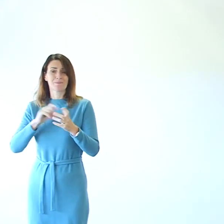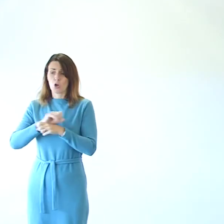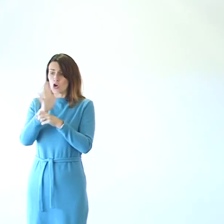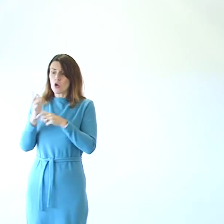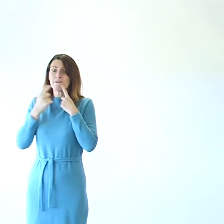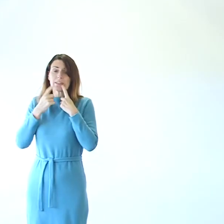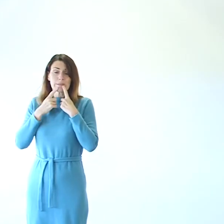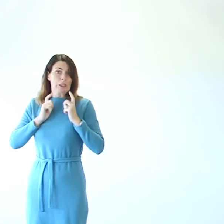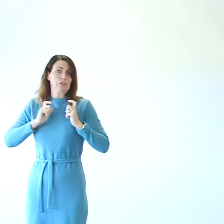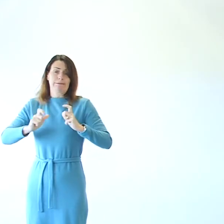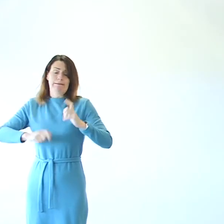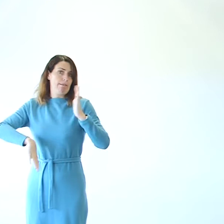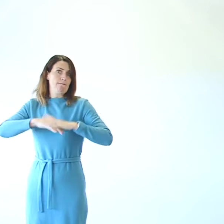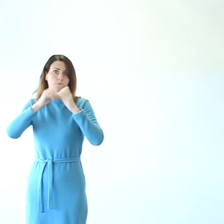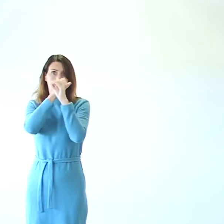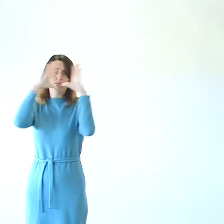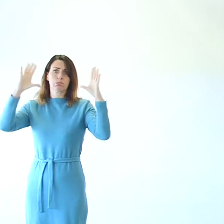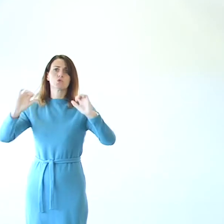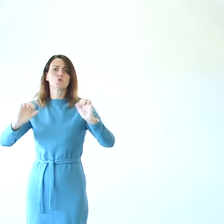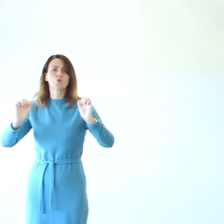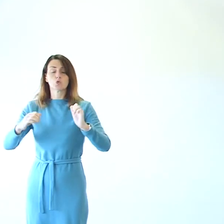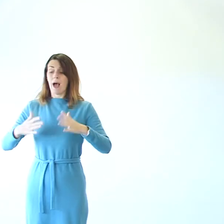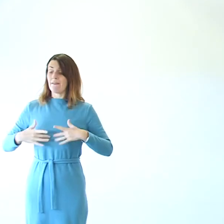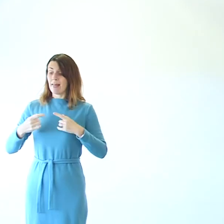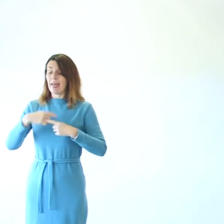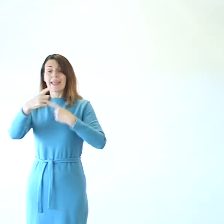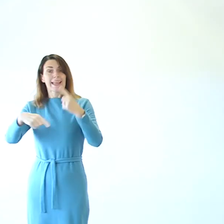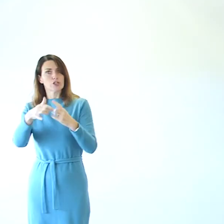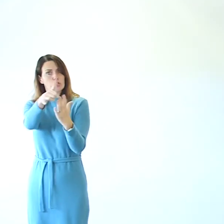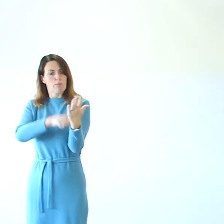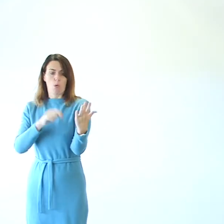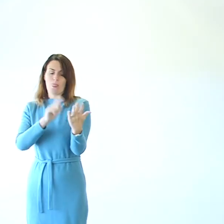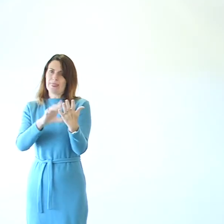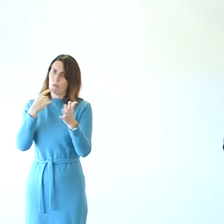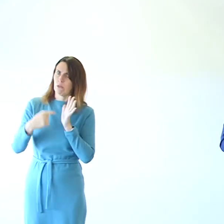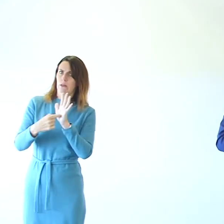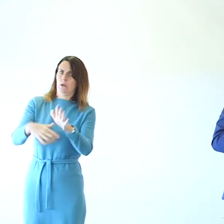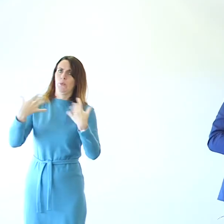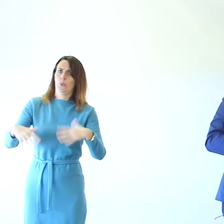is still evolving. So, I think next year's report is going to be the really, really telling one.